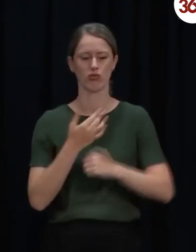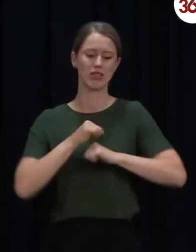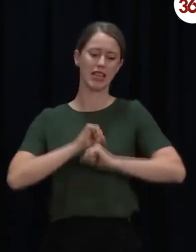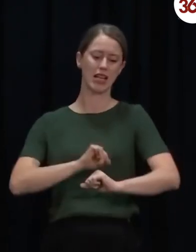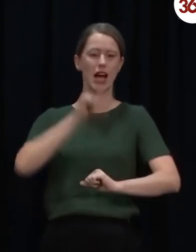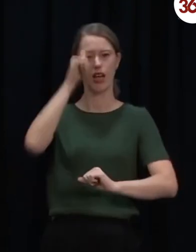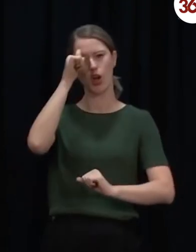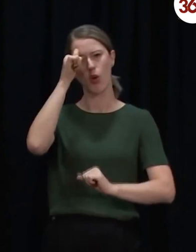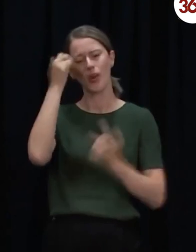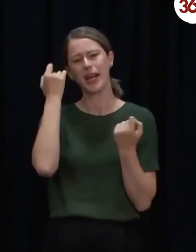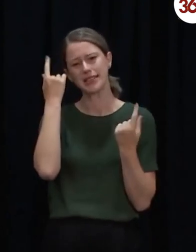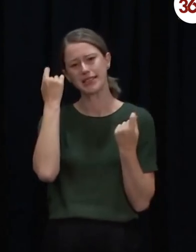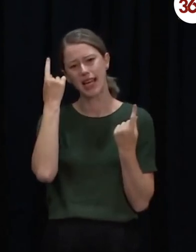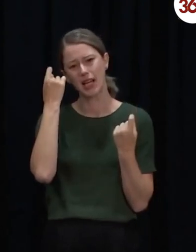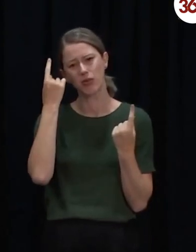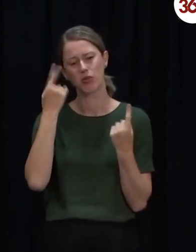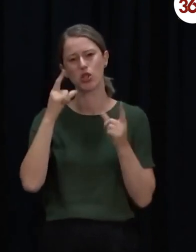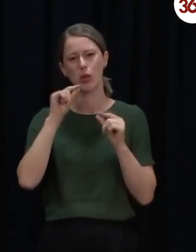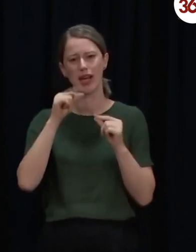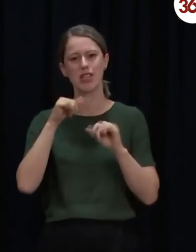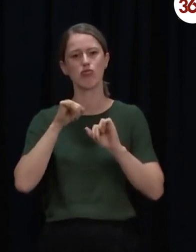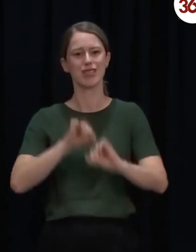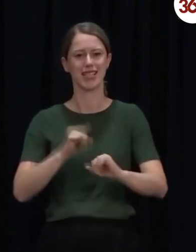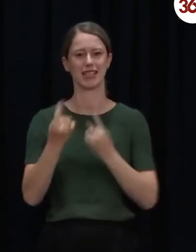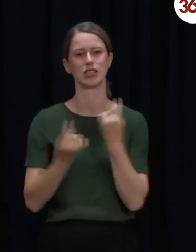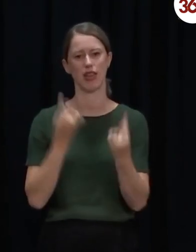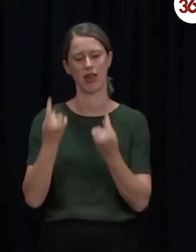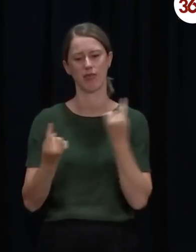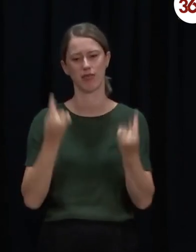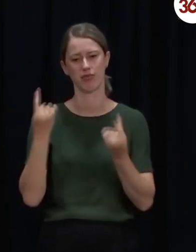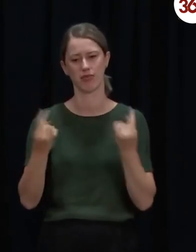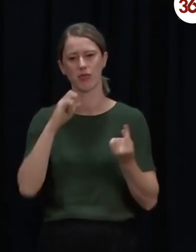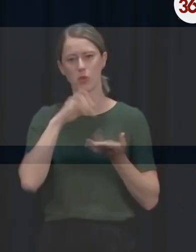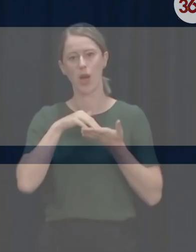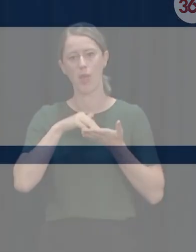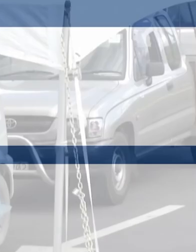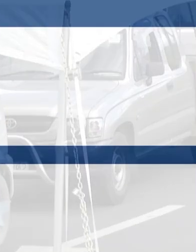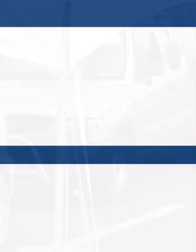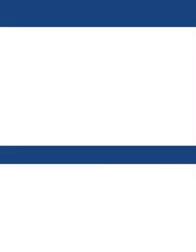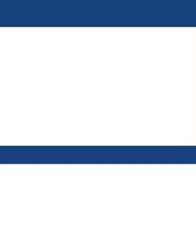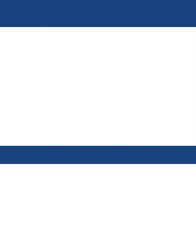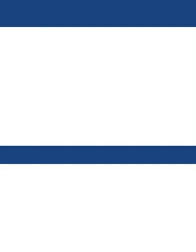know we understand that we're doing this for one another, and I know that will help us continue on.